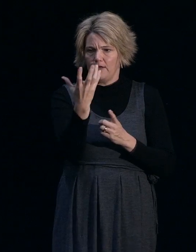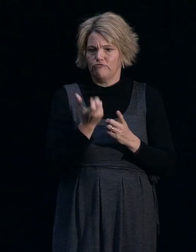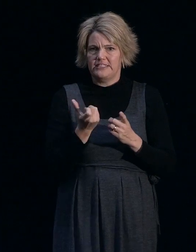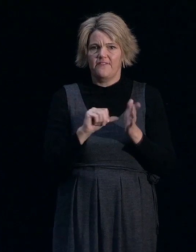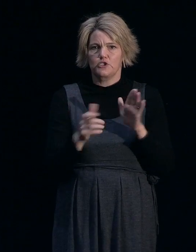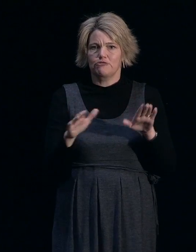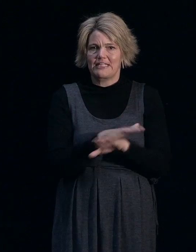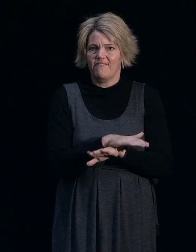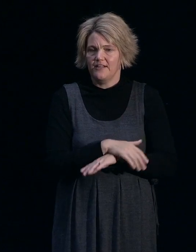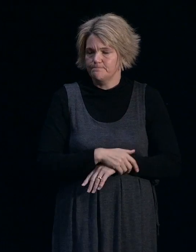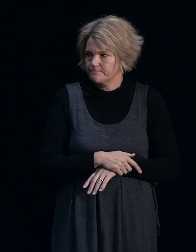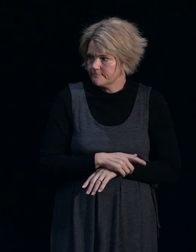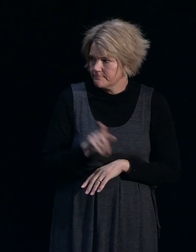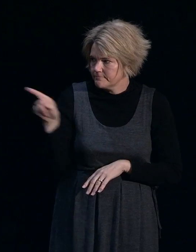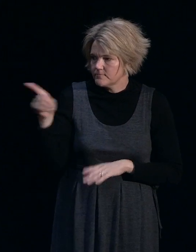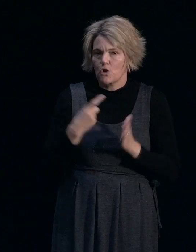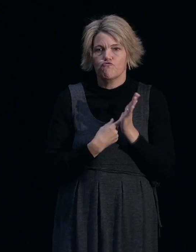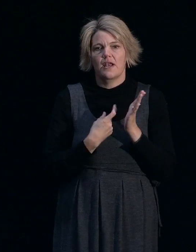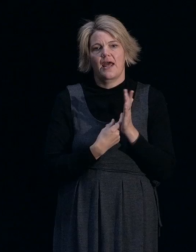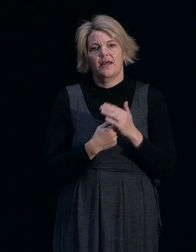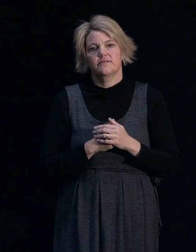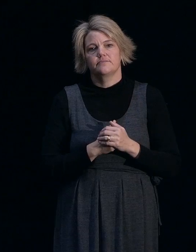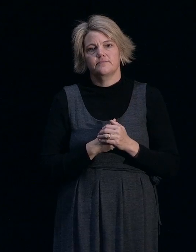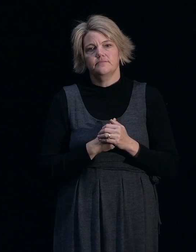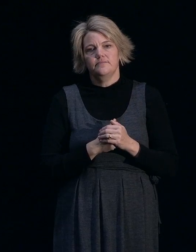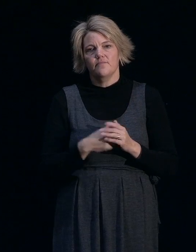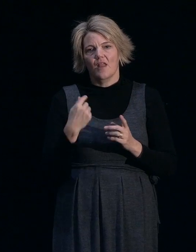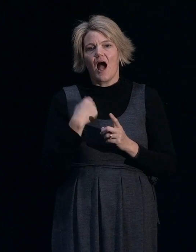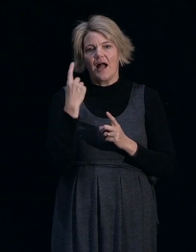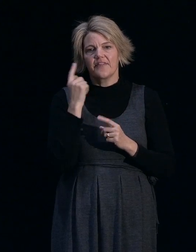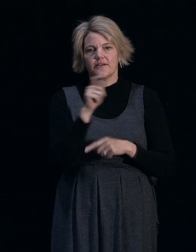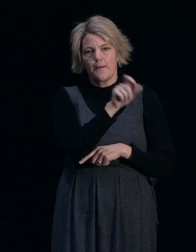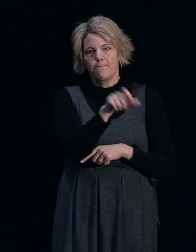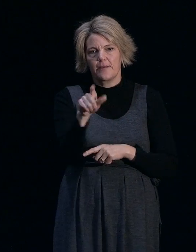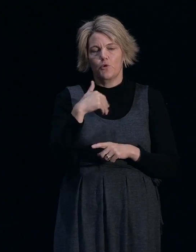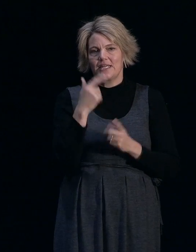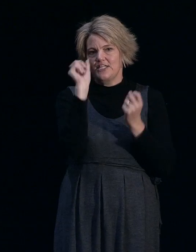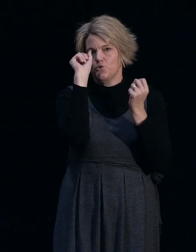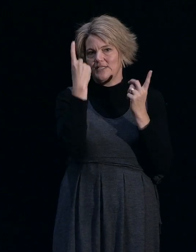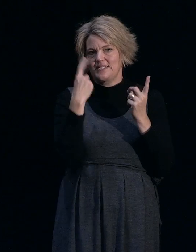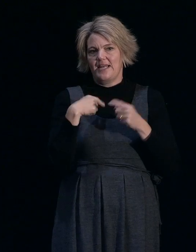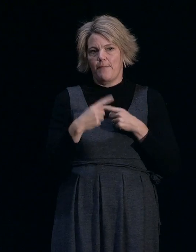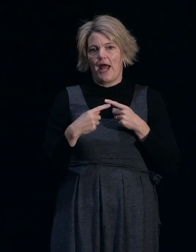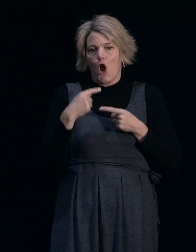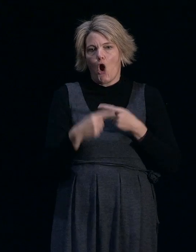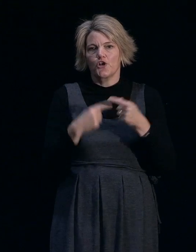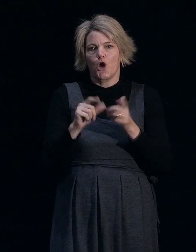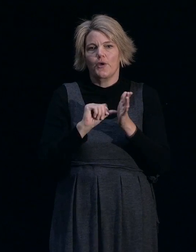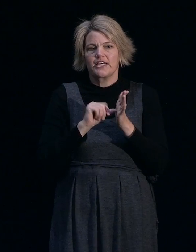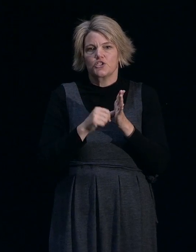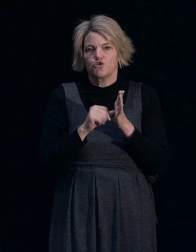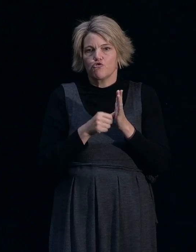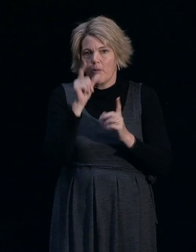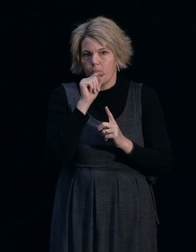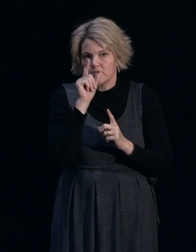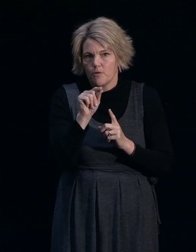I think one of the major ones would be that they need to understand their ongoing insurability before they accept